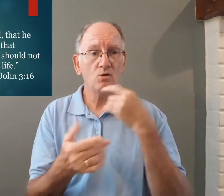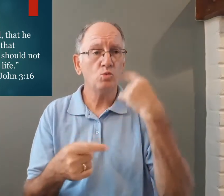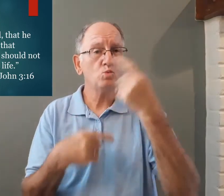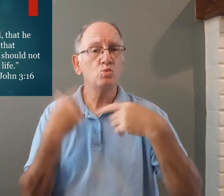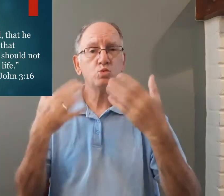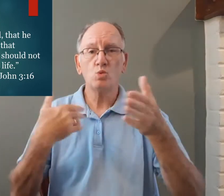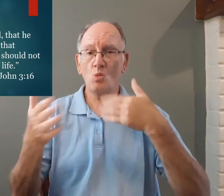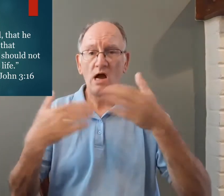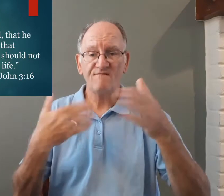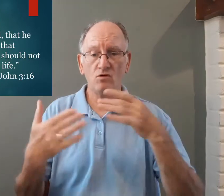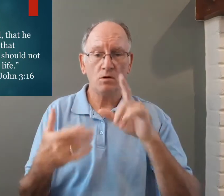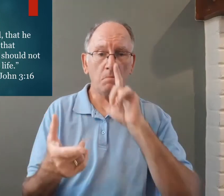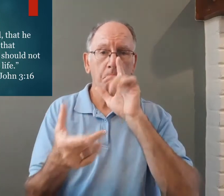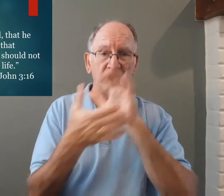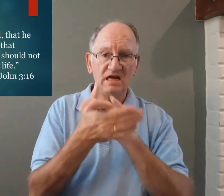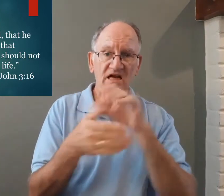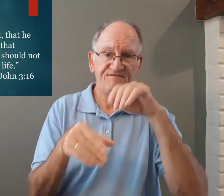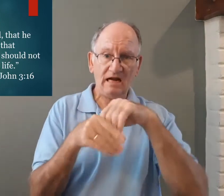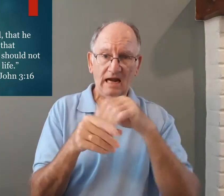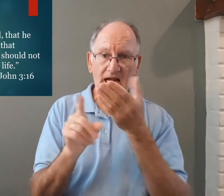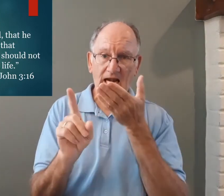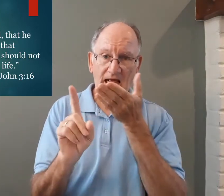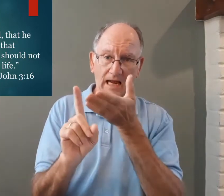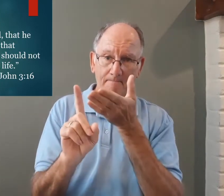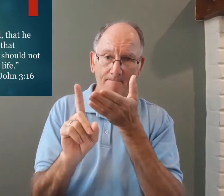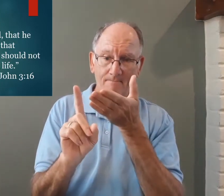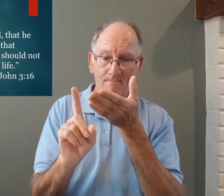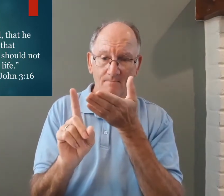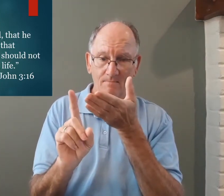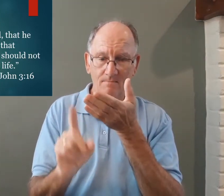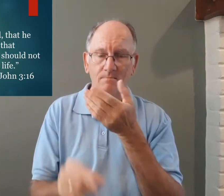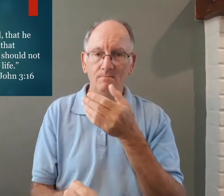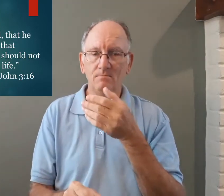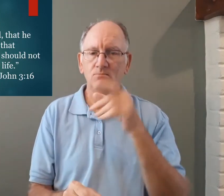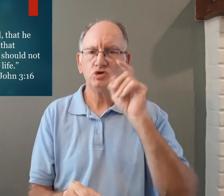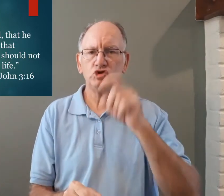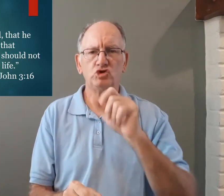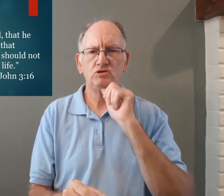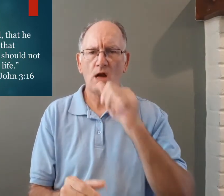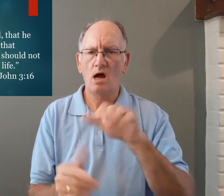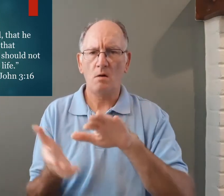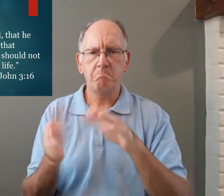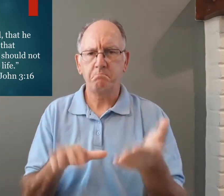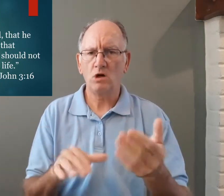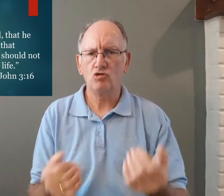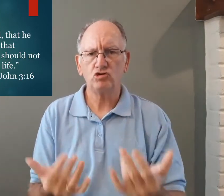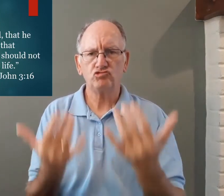that whosoever believeth in him should not perish